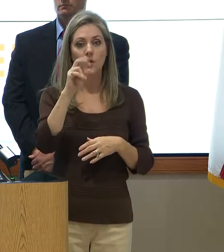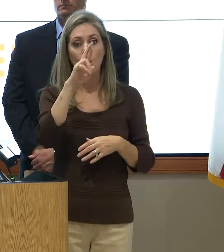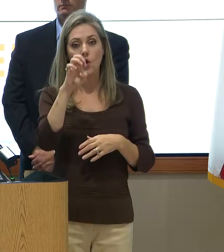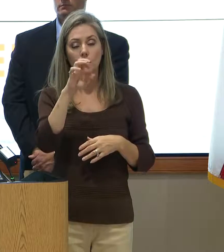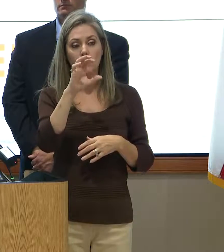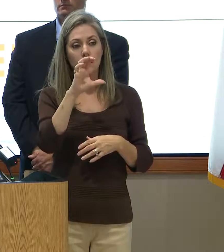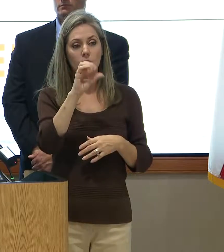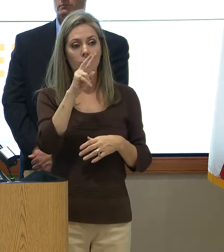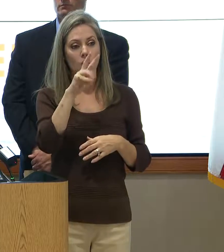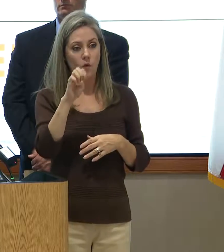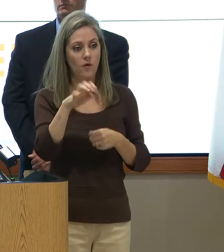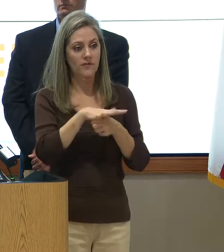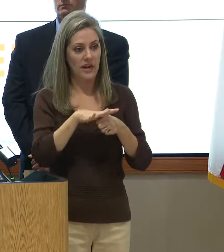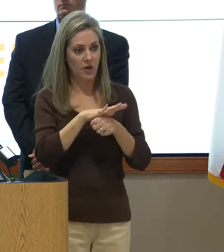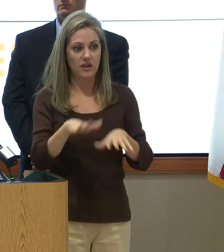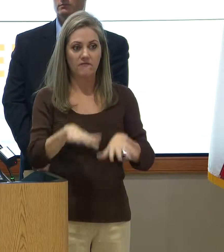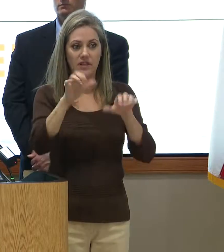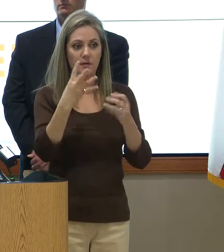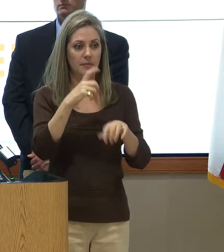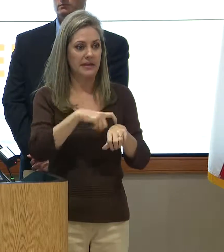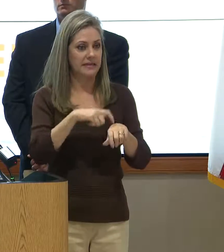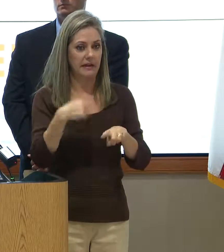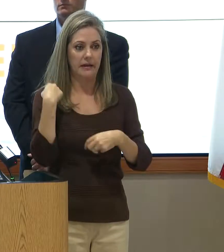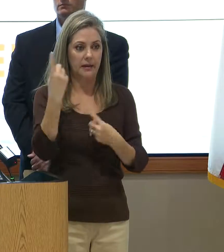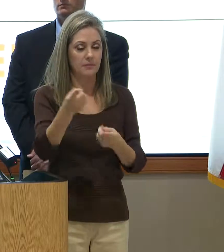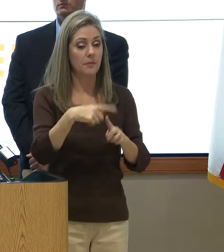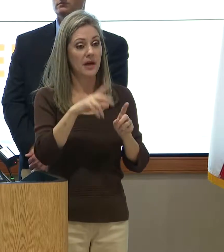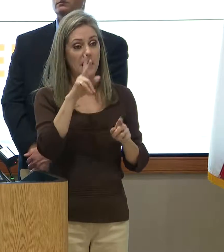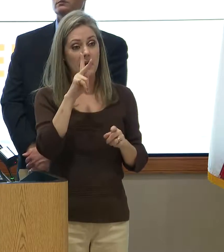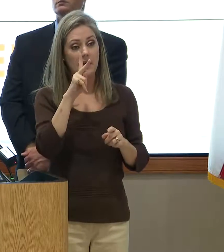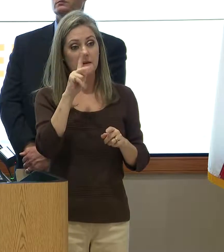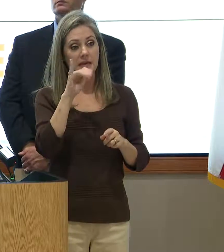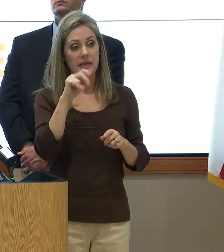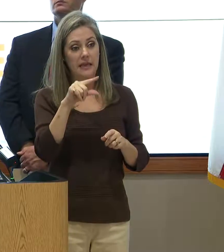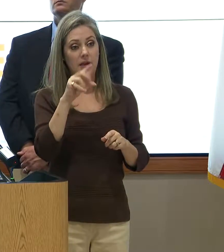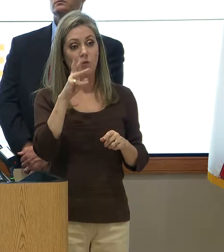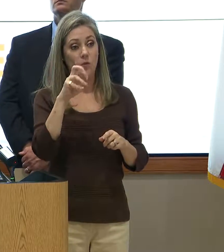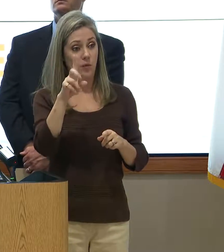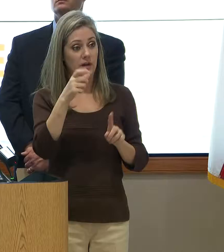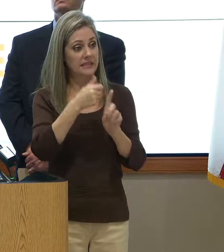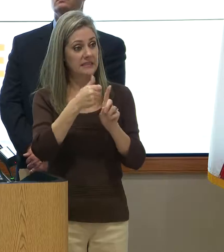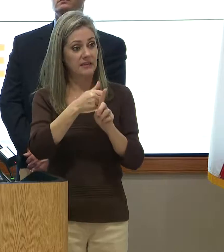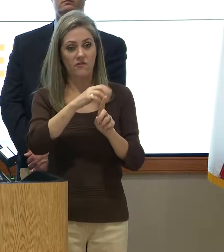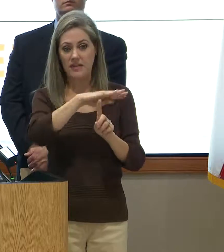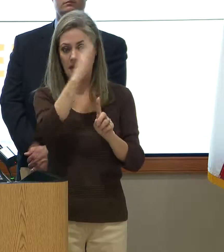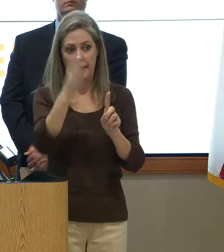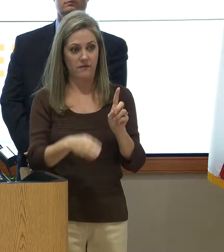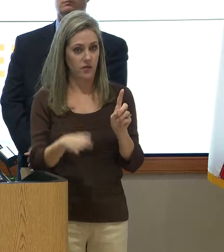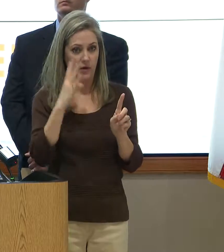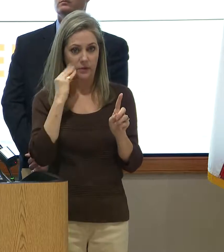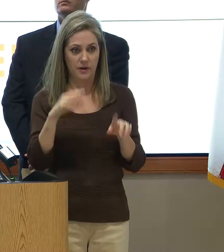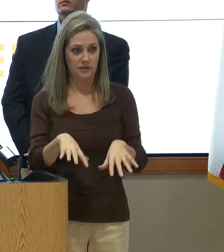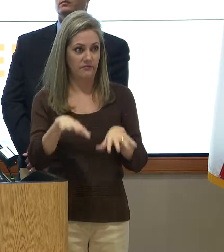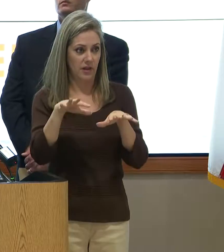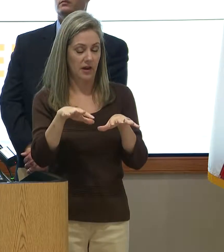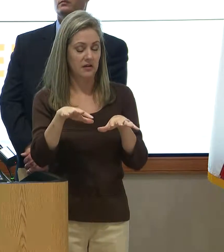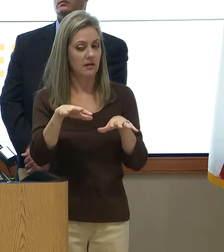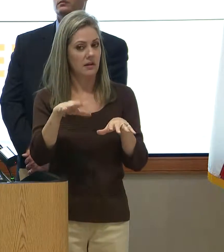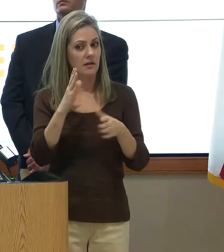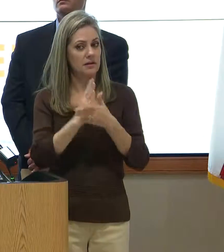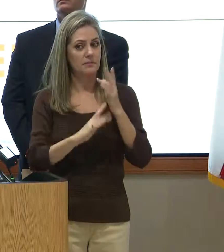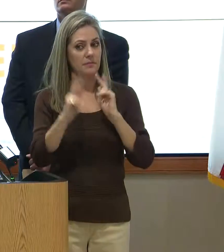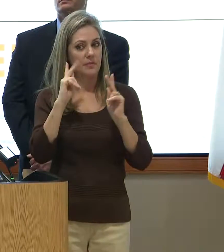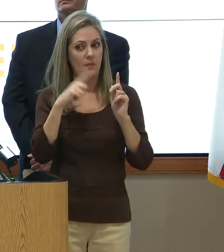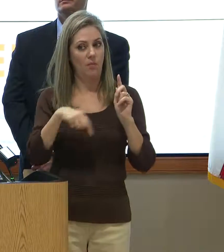flooded regularly over the years. But Kingwood itself never had. And there were people there who